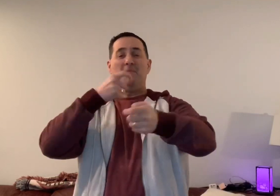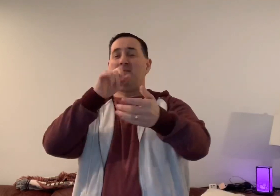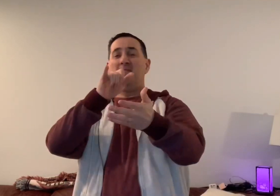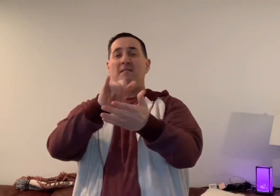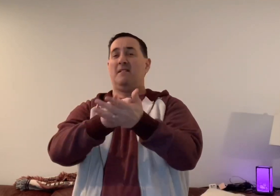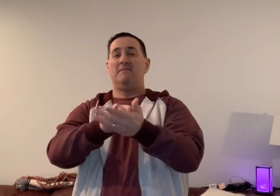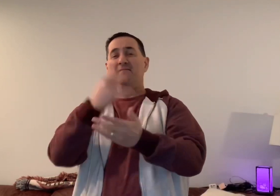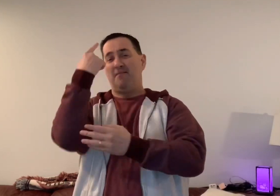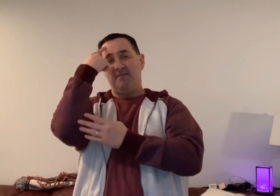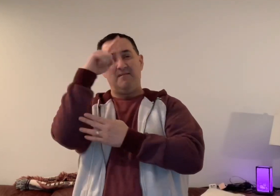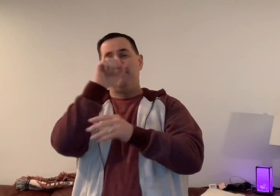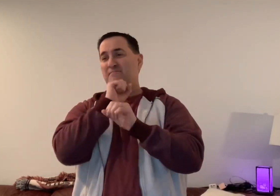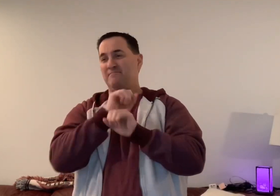anything